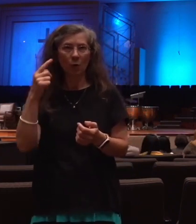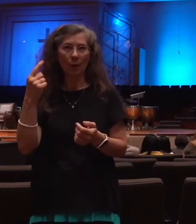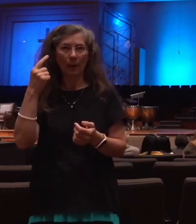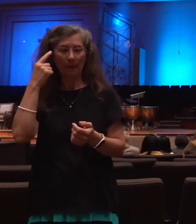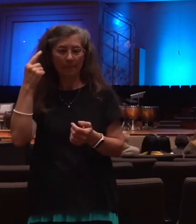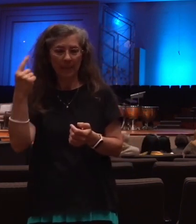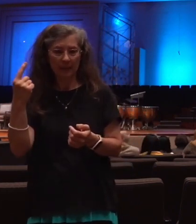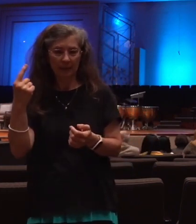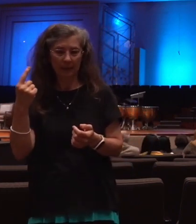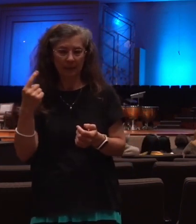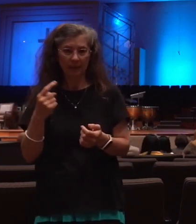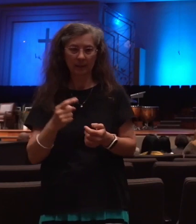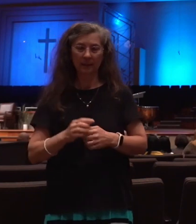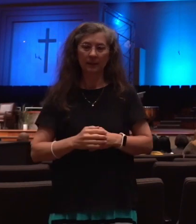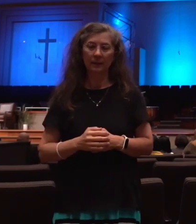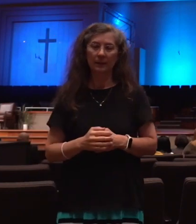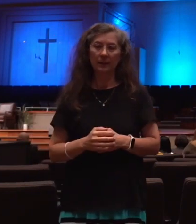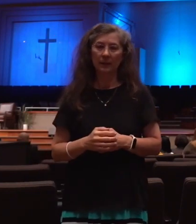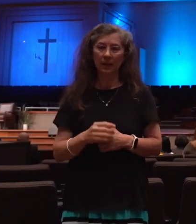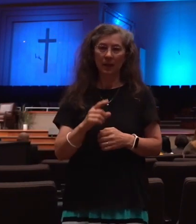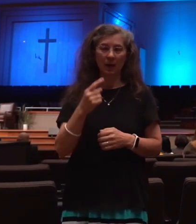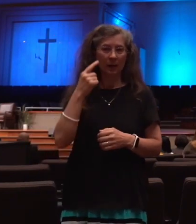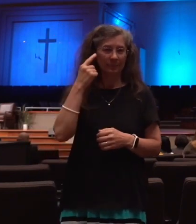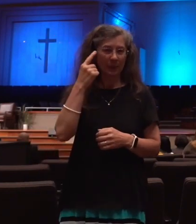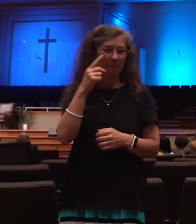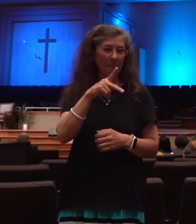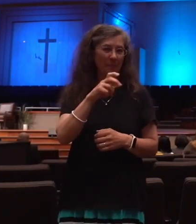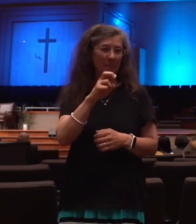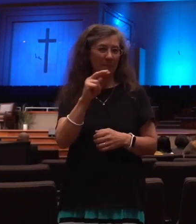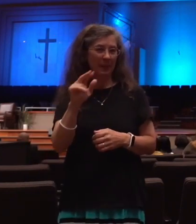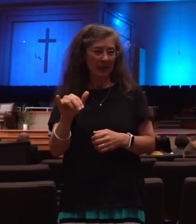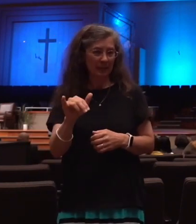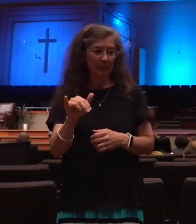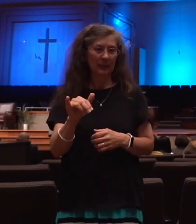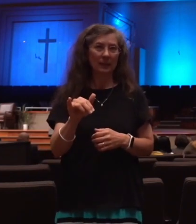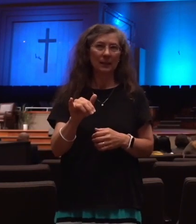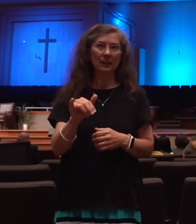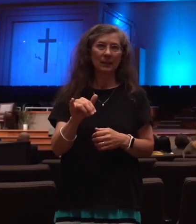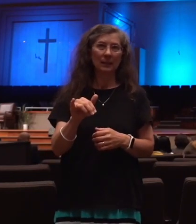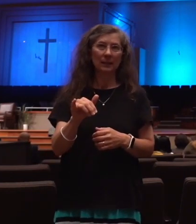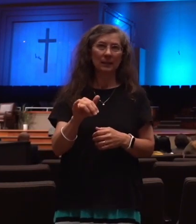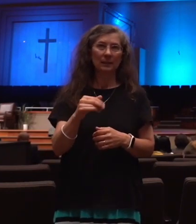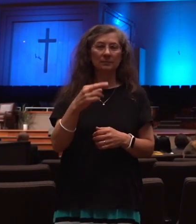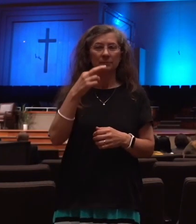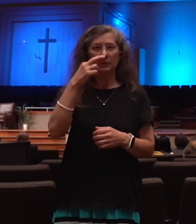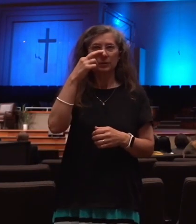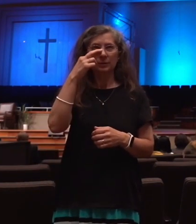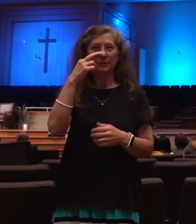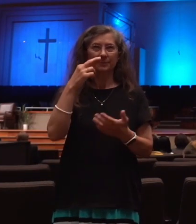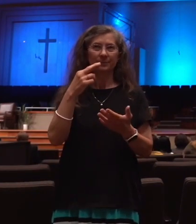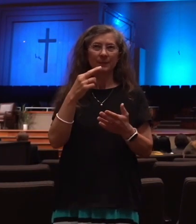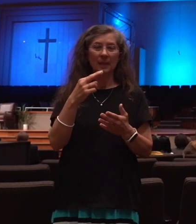oil in the wine. A penny or a denarius was a Roman soldier's day's wage.